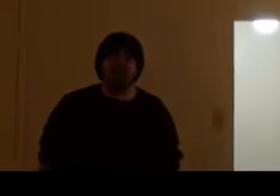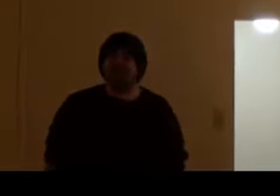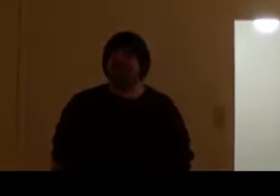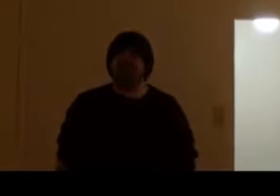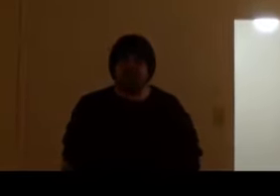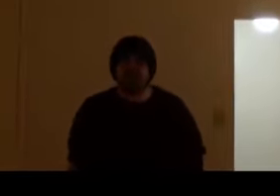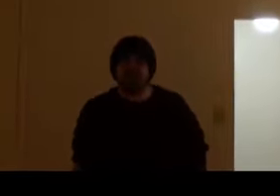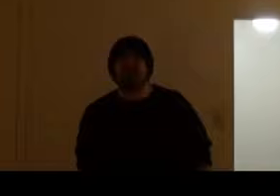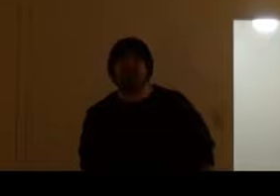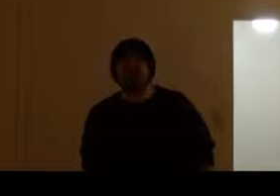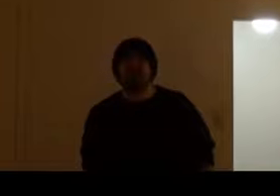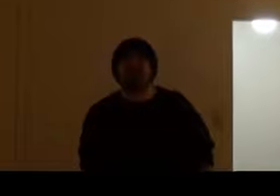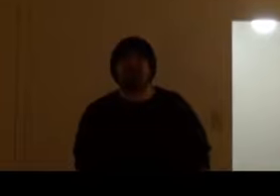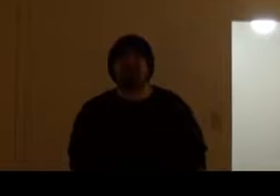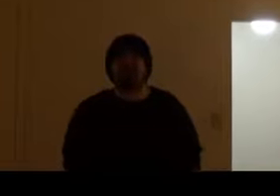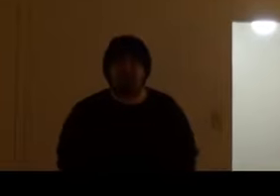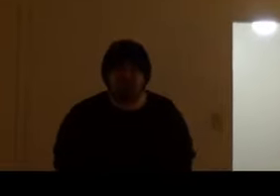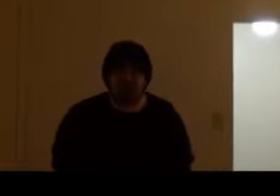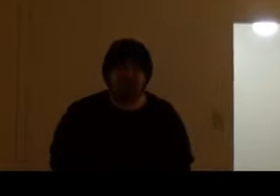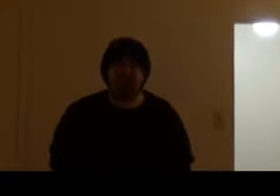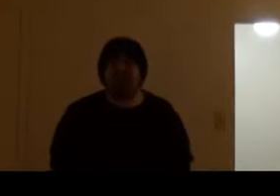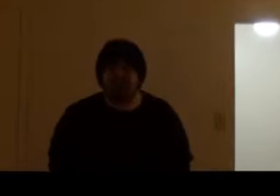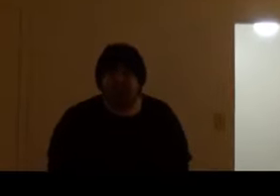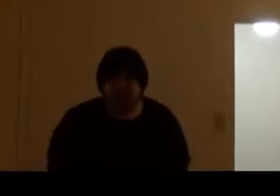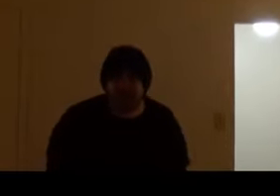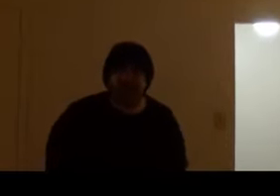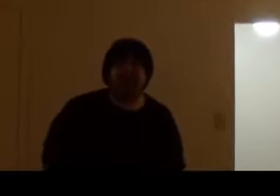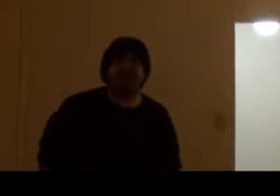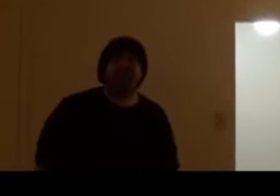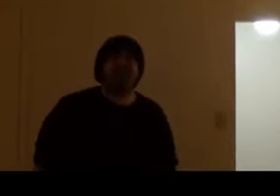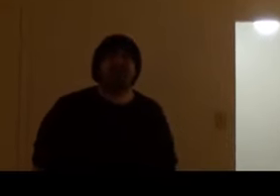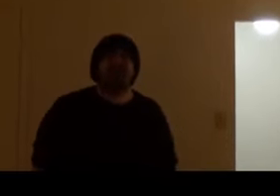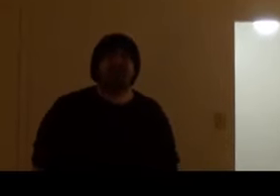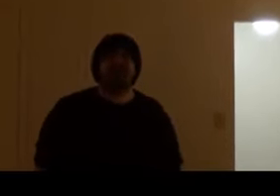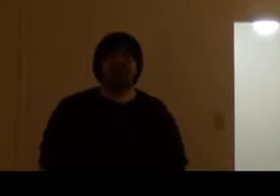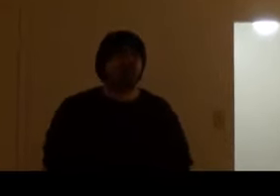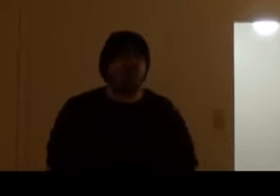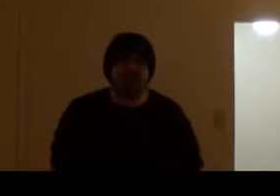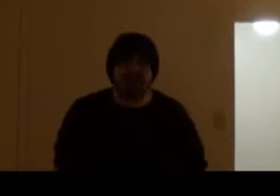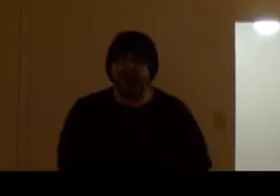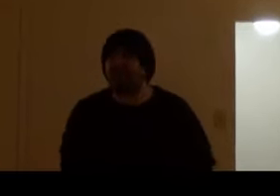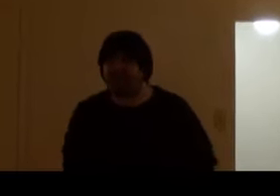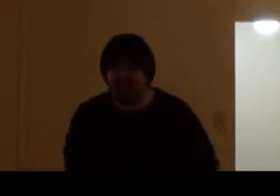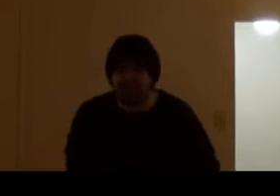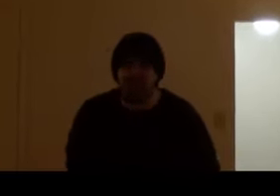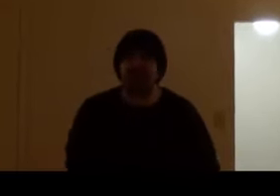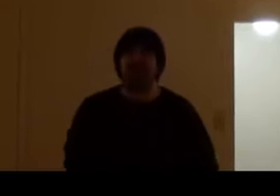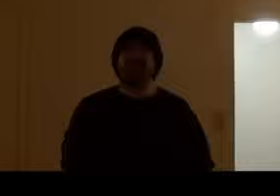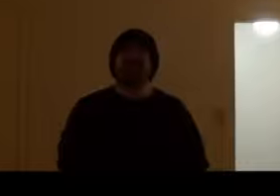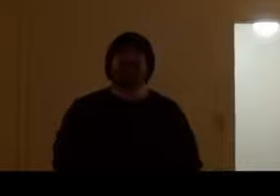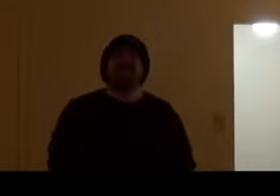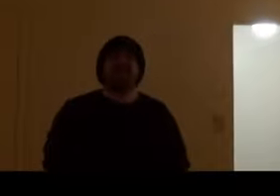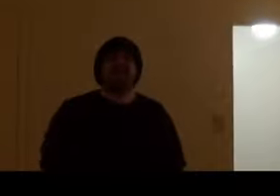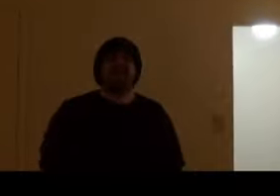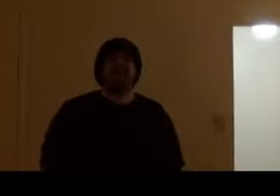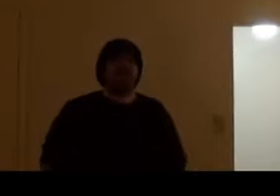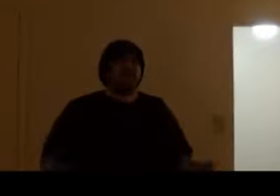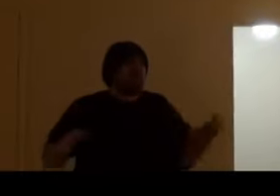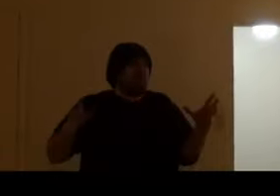bury the Shield to make himself look good? Is that it? Couldn't Ryback fight the Shield? That's what was